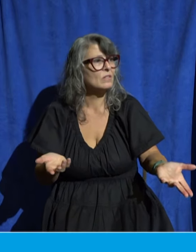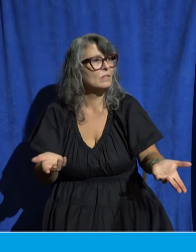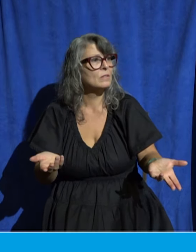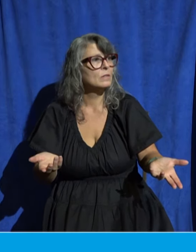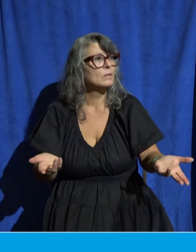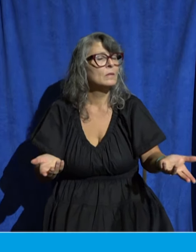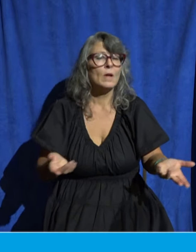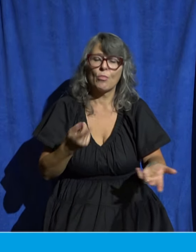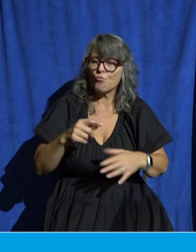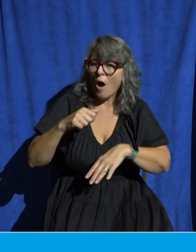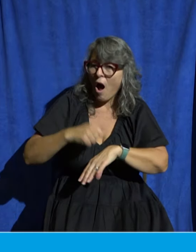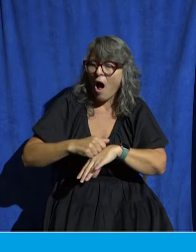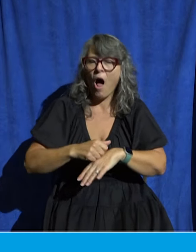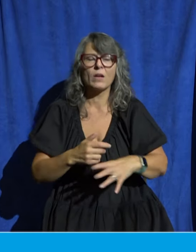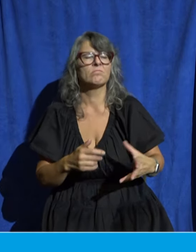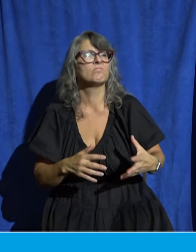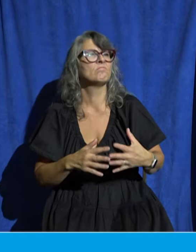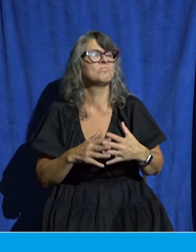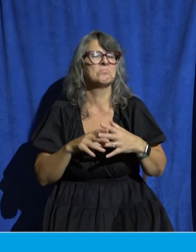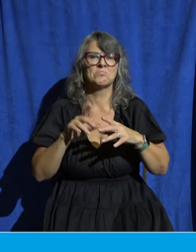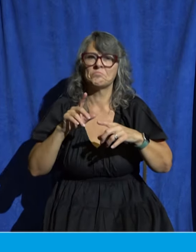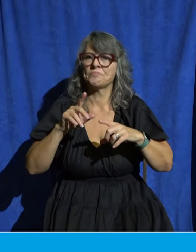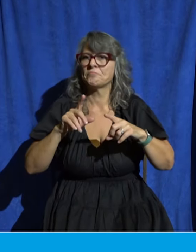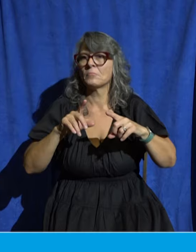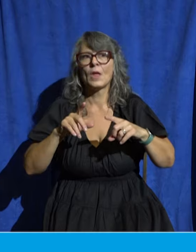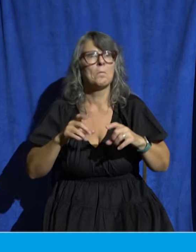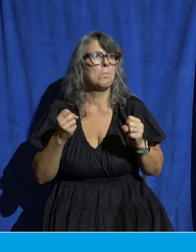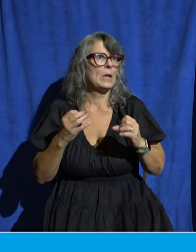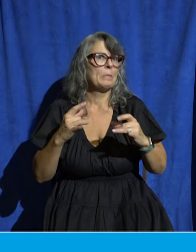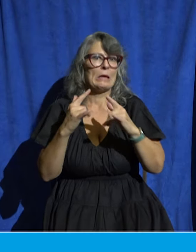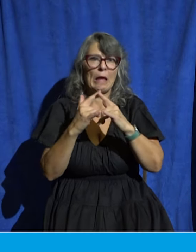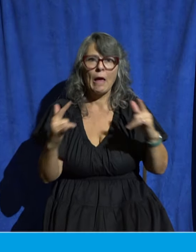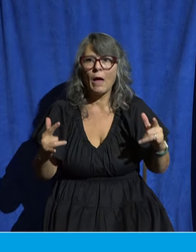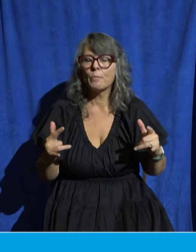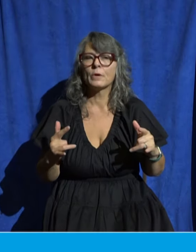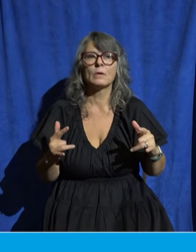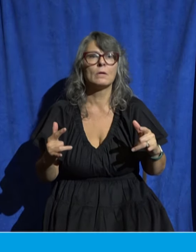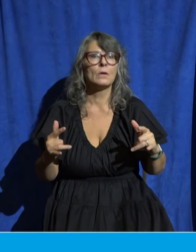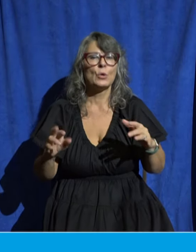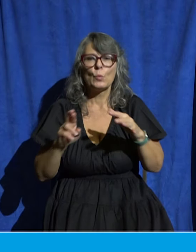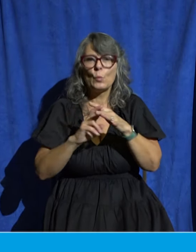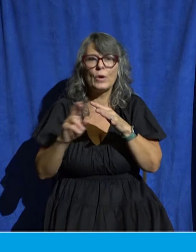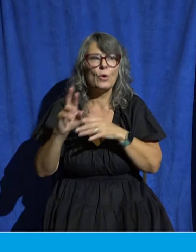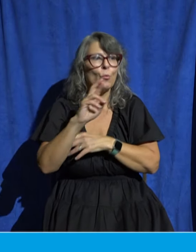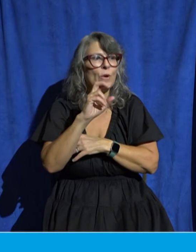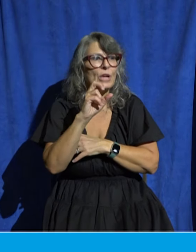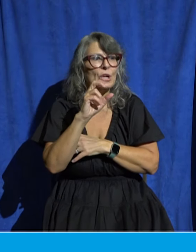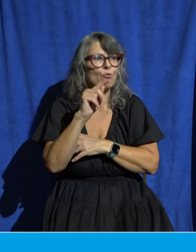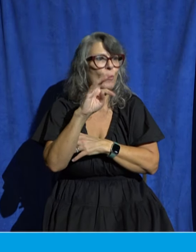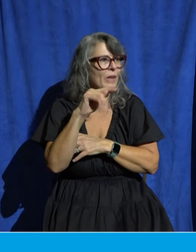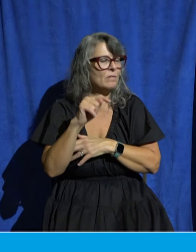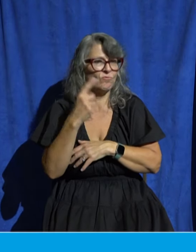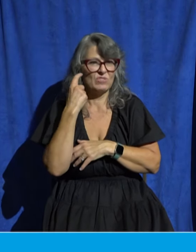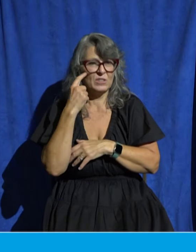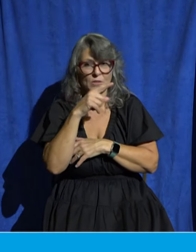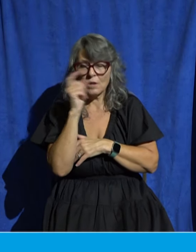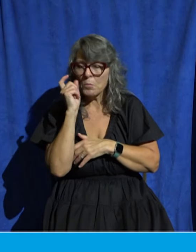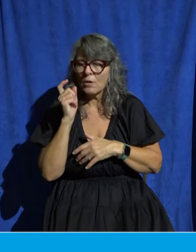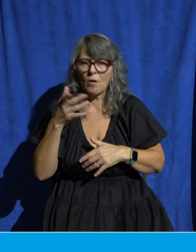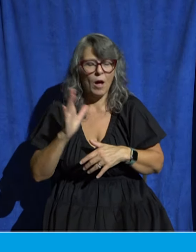share stories from all the different camps and retreats that took place over the summer and it's clear God is clearly working in and through you as many